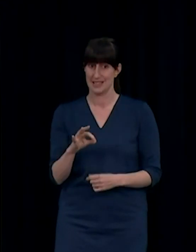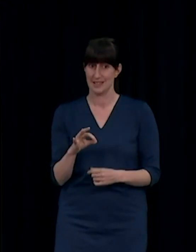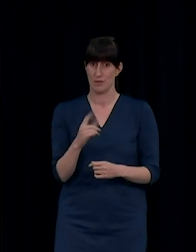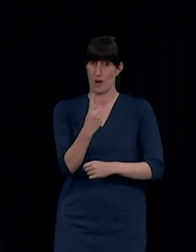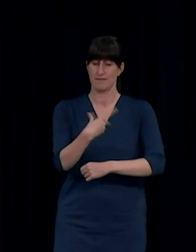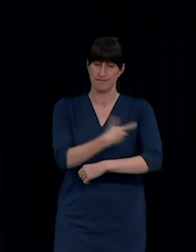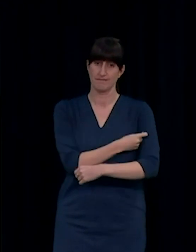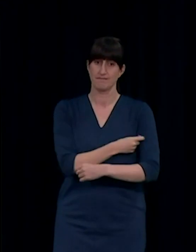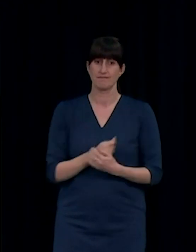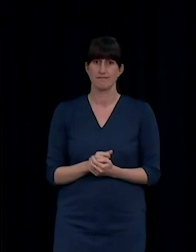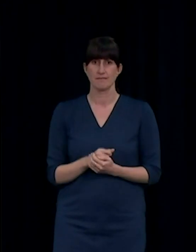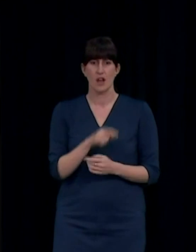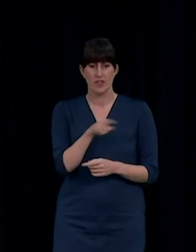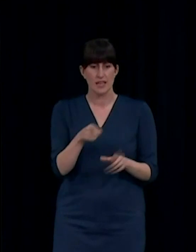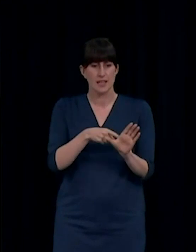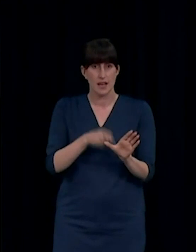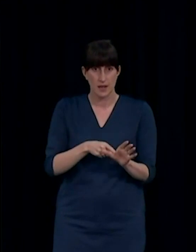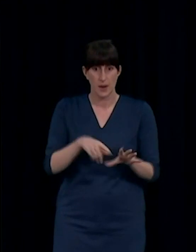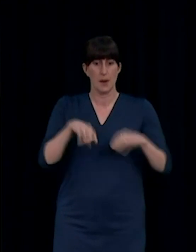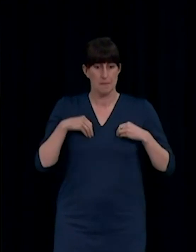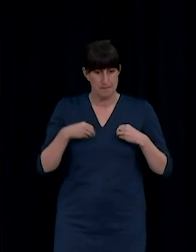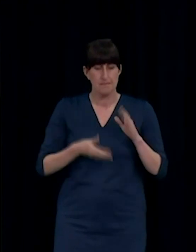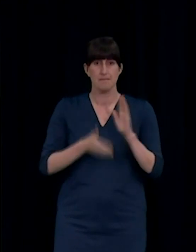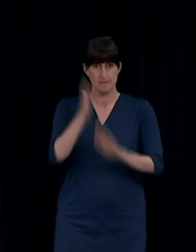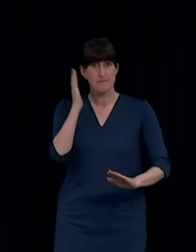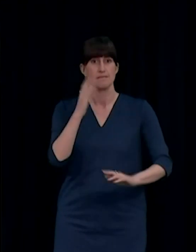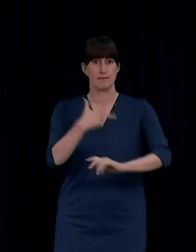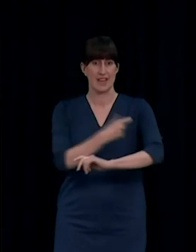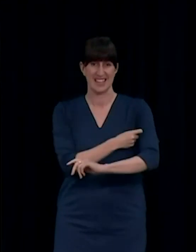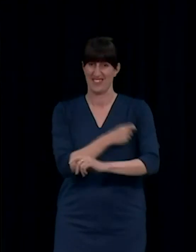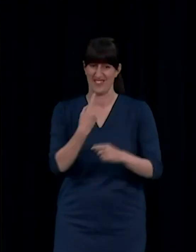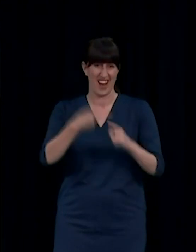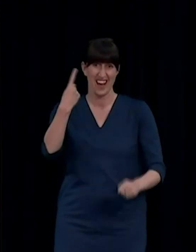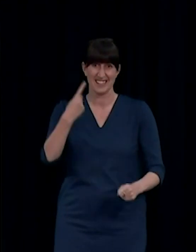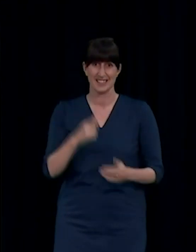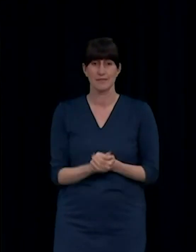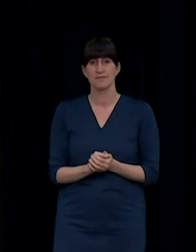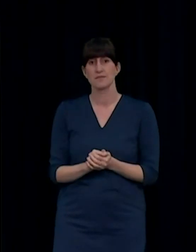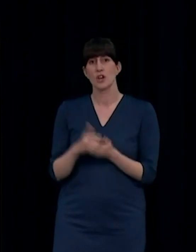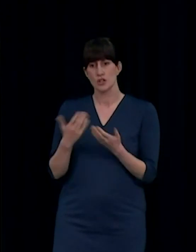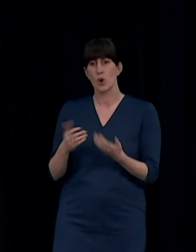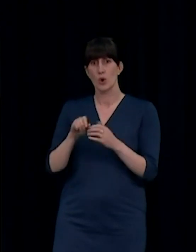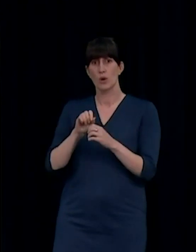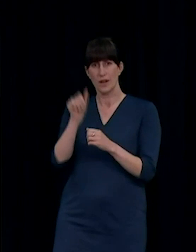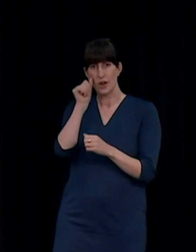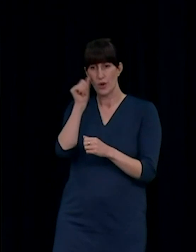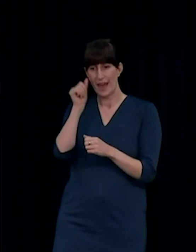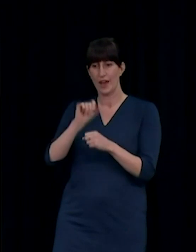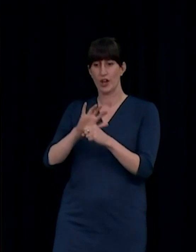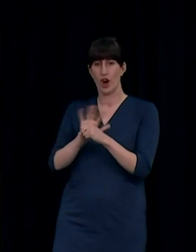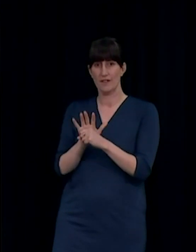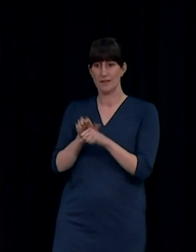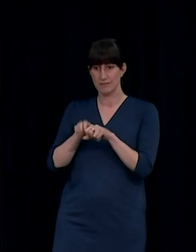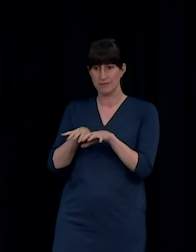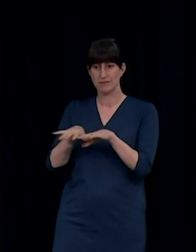has been faster than in any other group. So instead of having an exponential increase in COVID-19 in Auckland, we got an